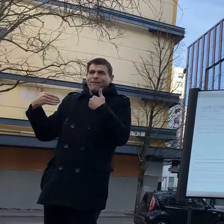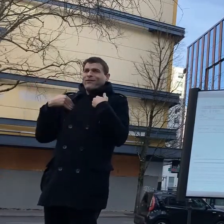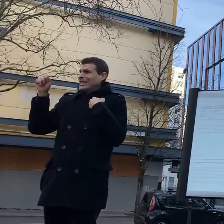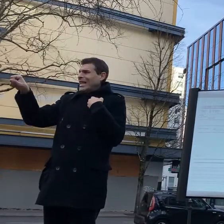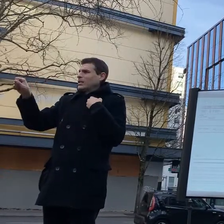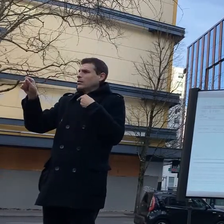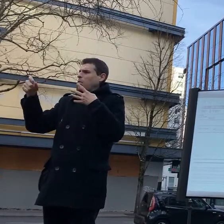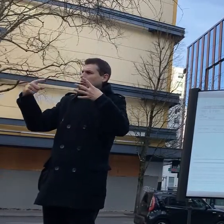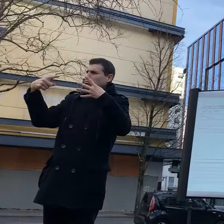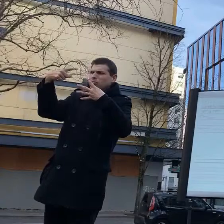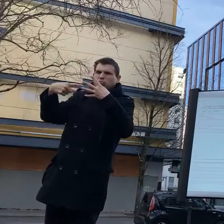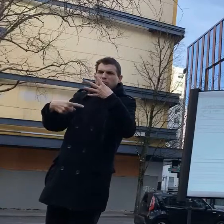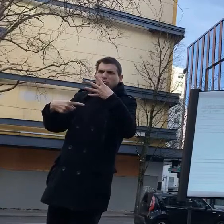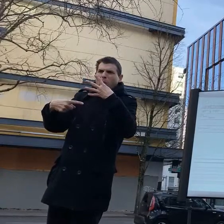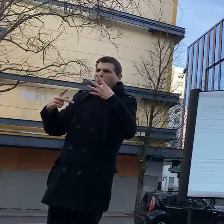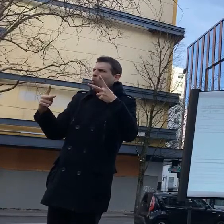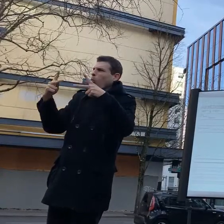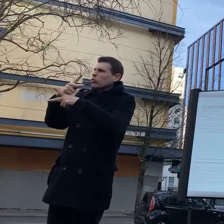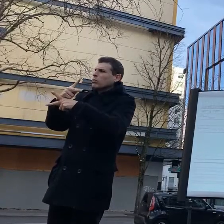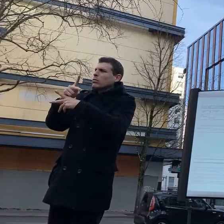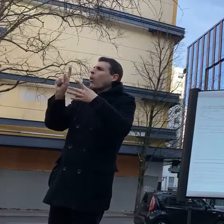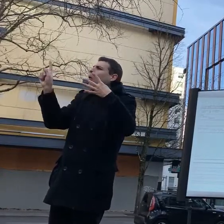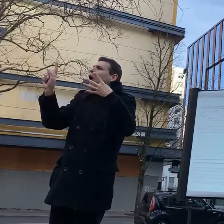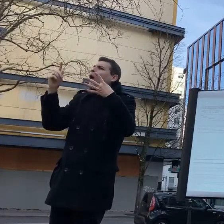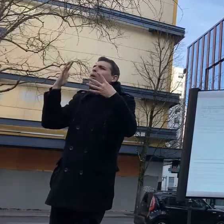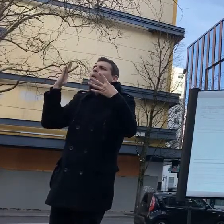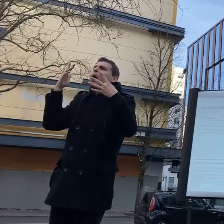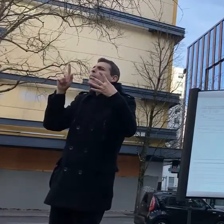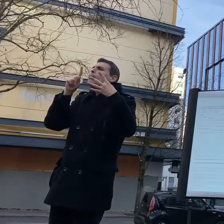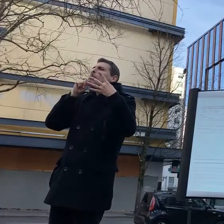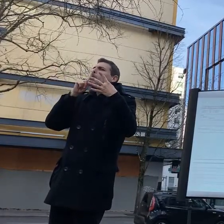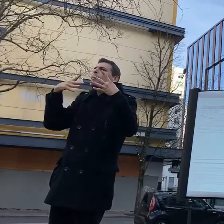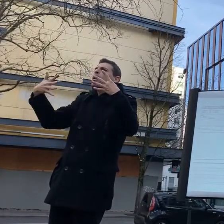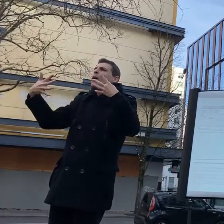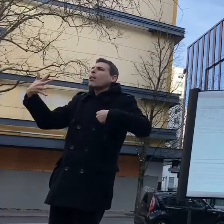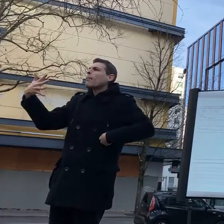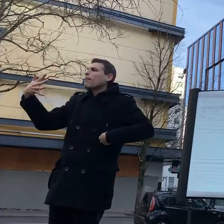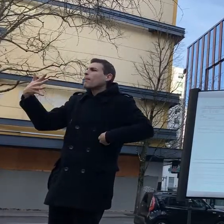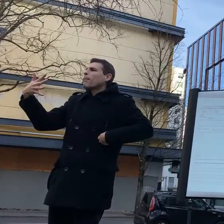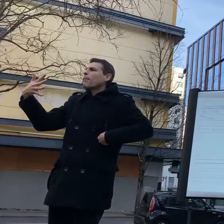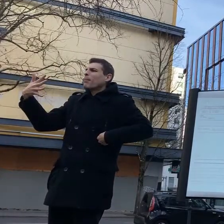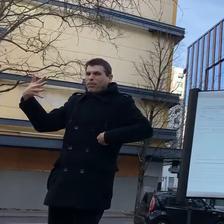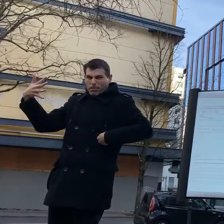data sheet and it's specific it happened coincidingly with this lawsuit